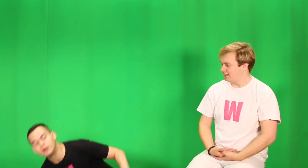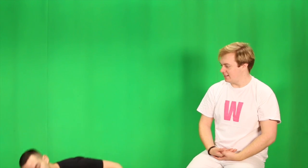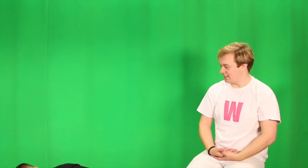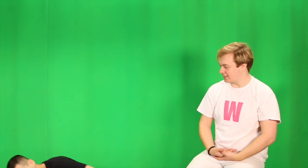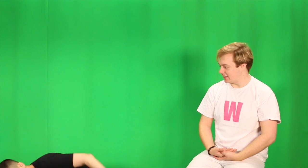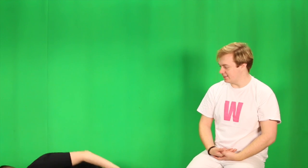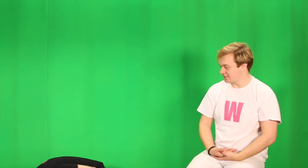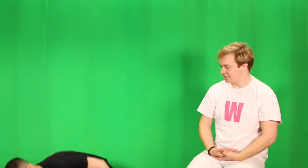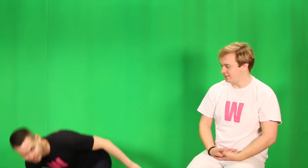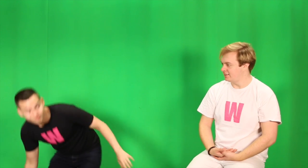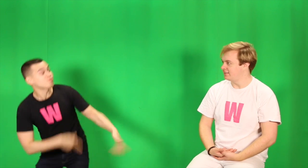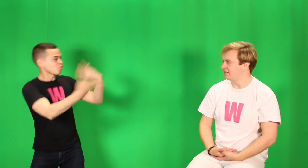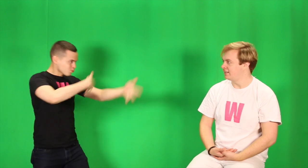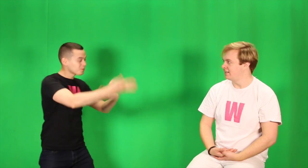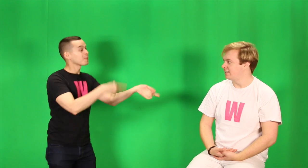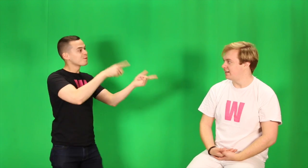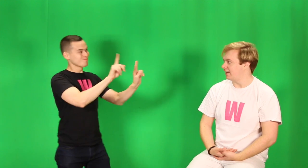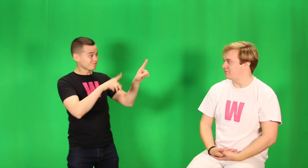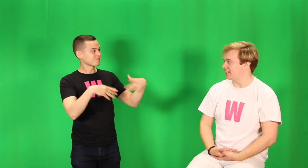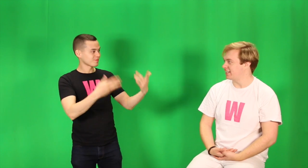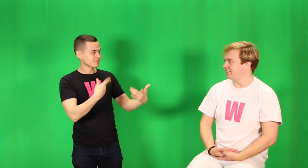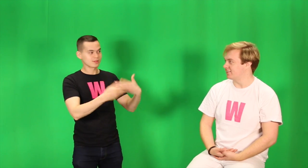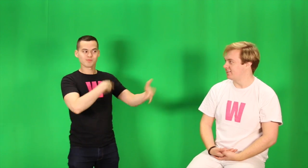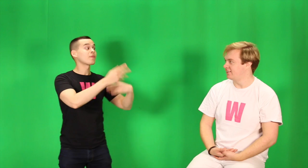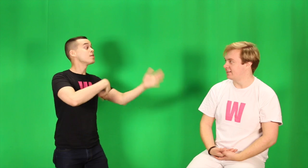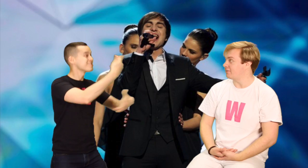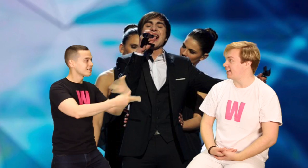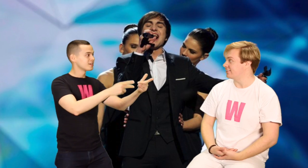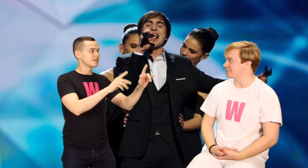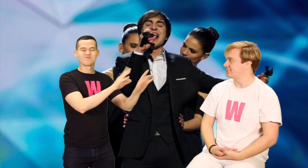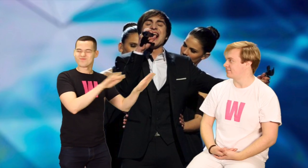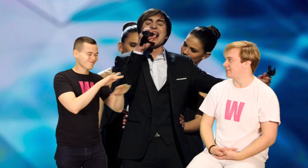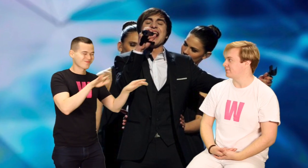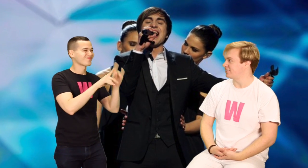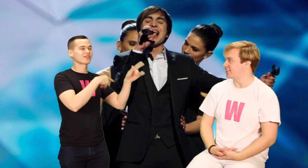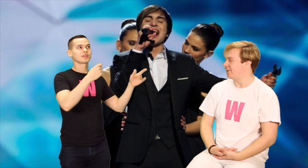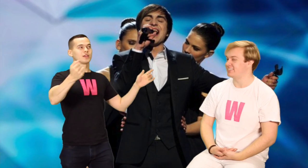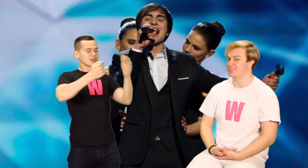It kills. I'm being killed. Love kills. Roberta Valerica? Oh yeah.